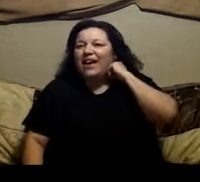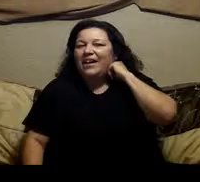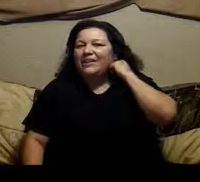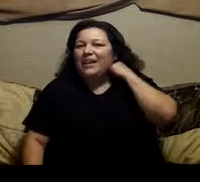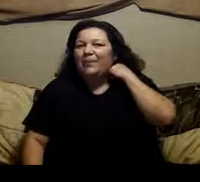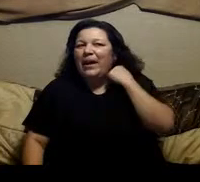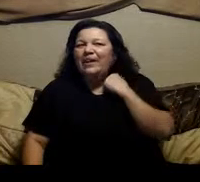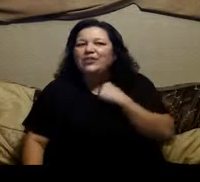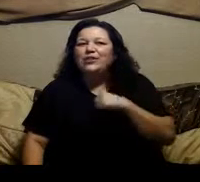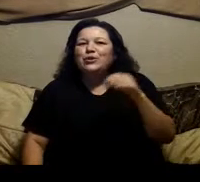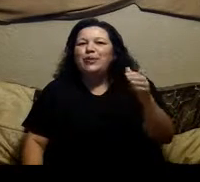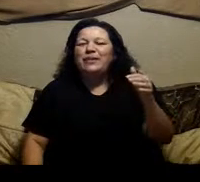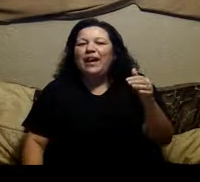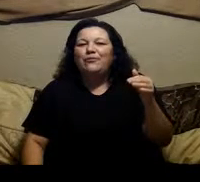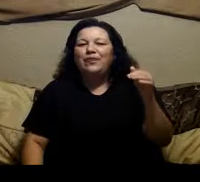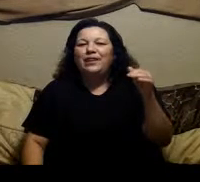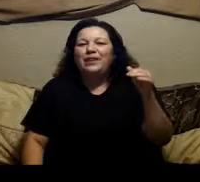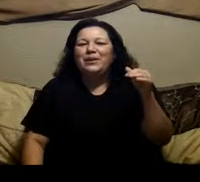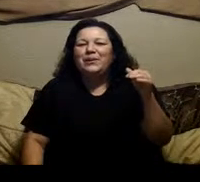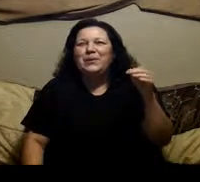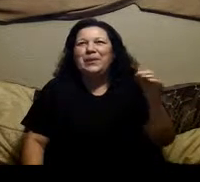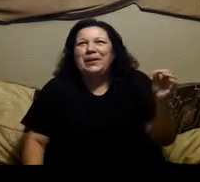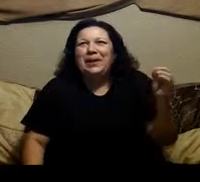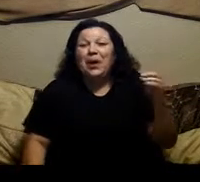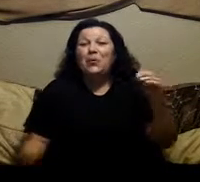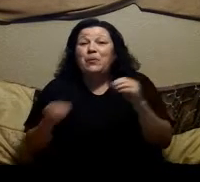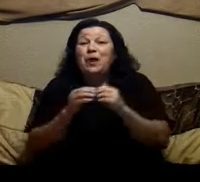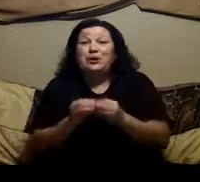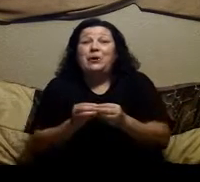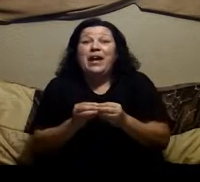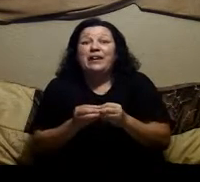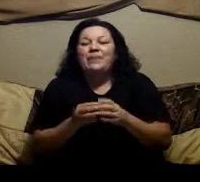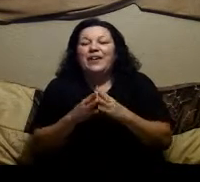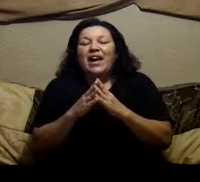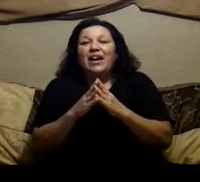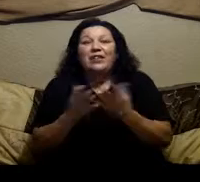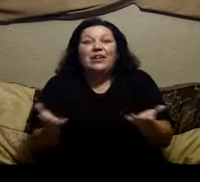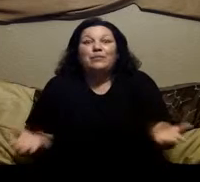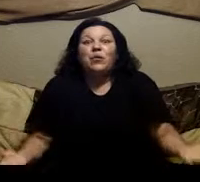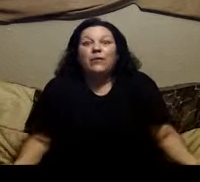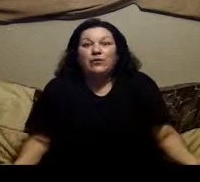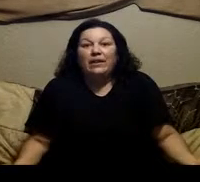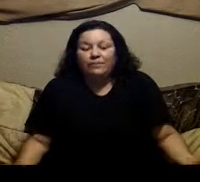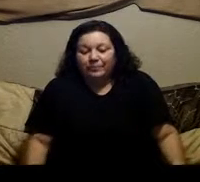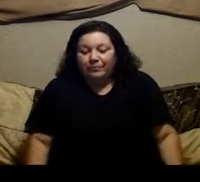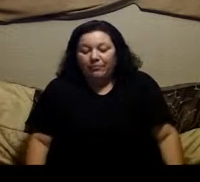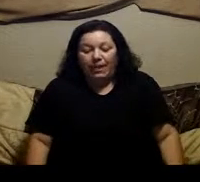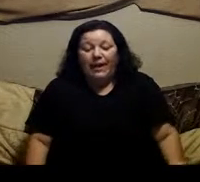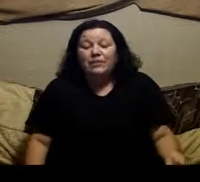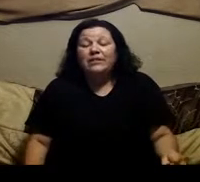and um i actually took a trip to california where we were on a train and i could not smoke on the train and i was